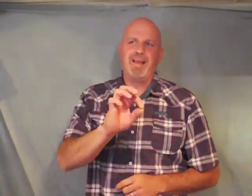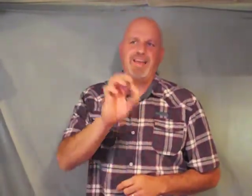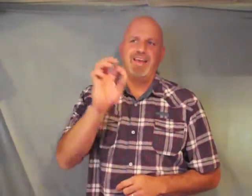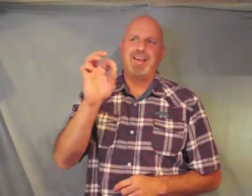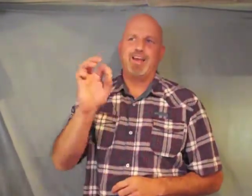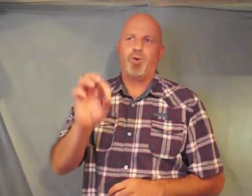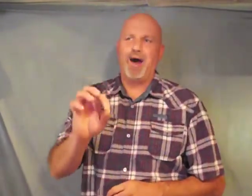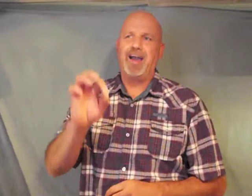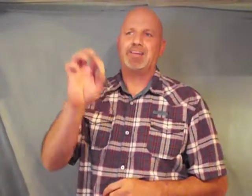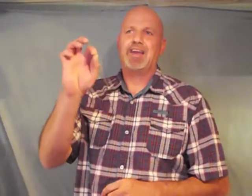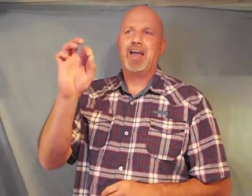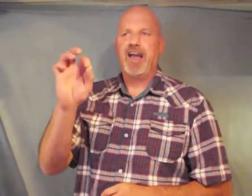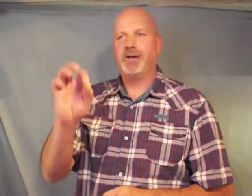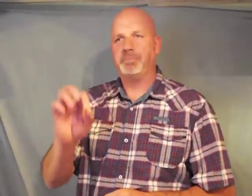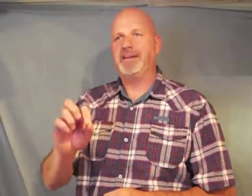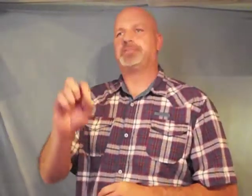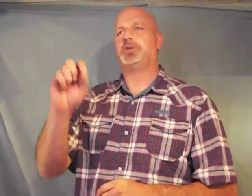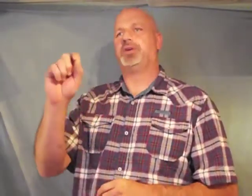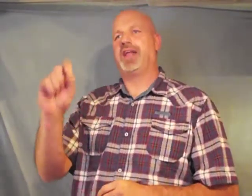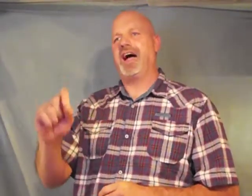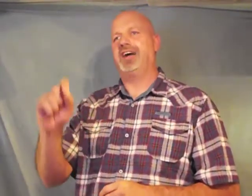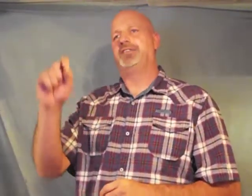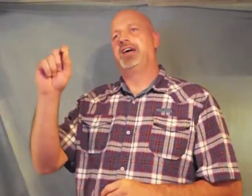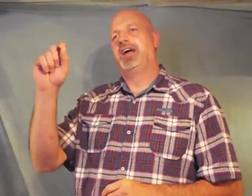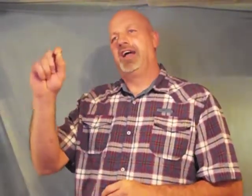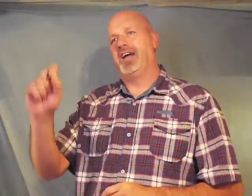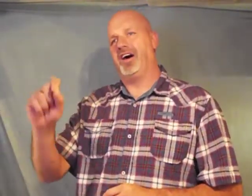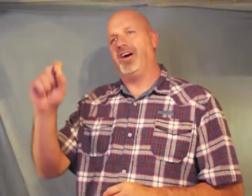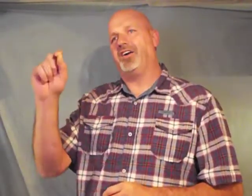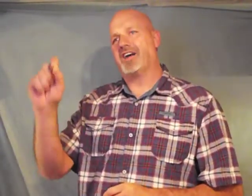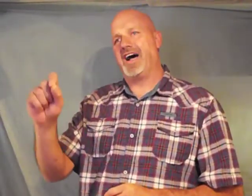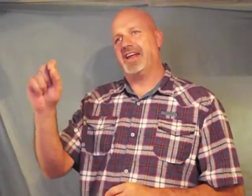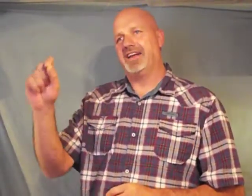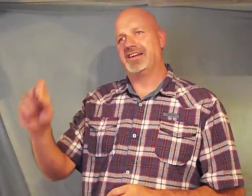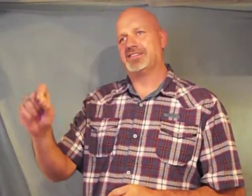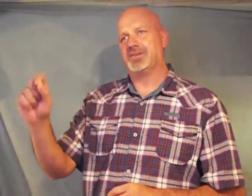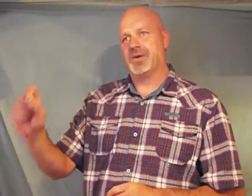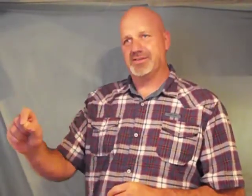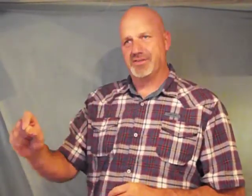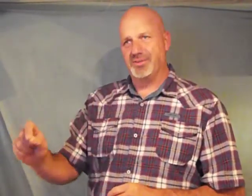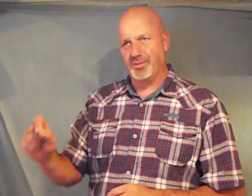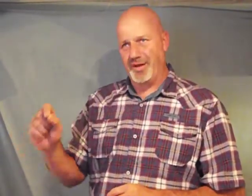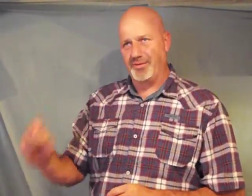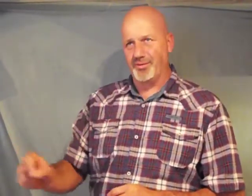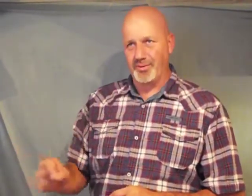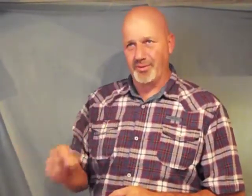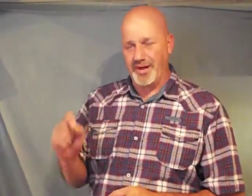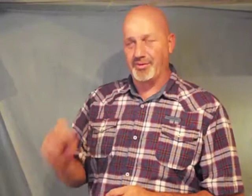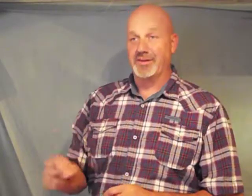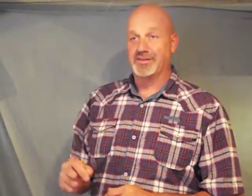lead a quiet and peaceable life in all godliness and reverence